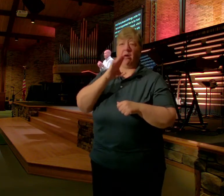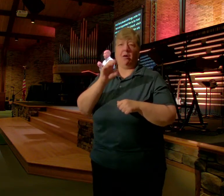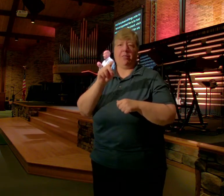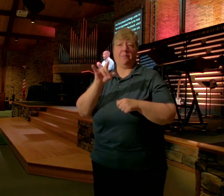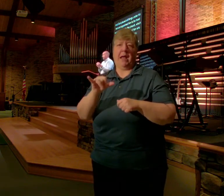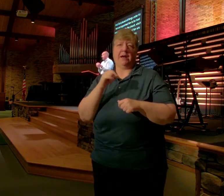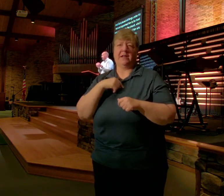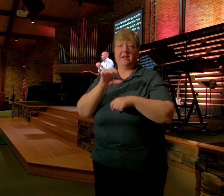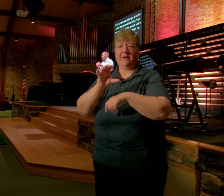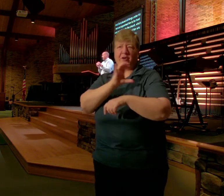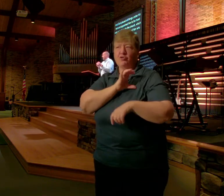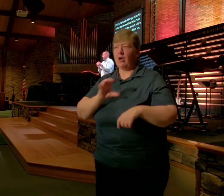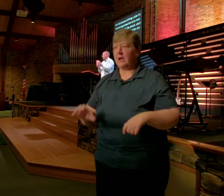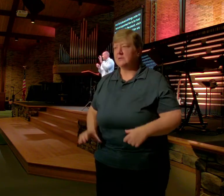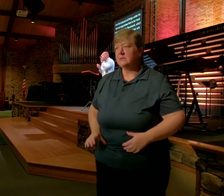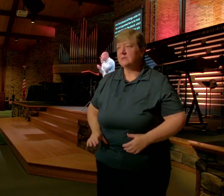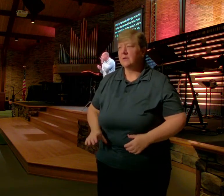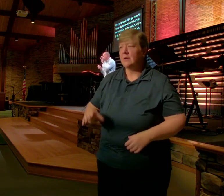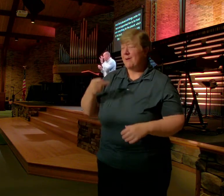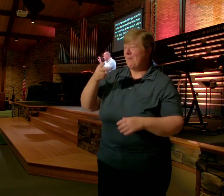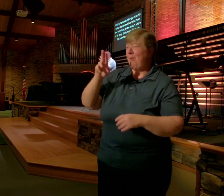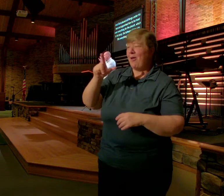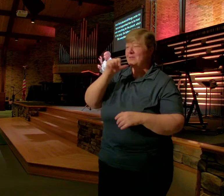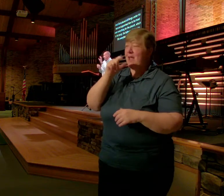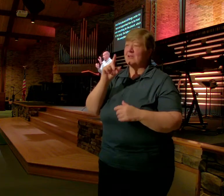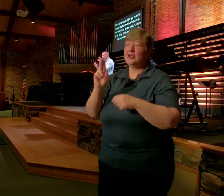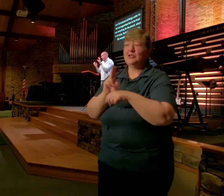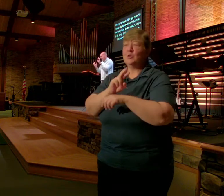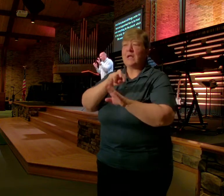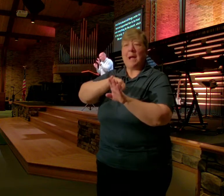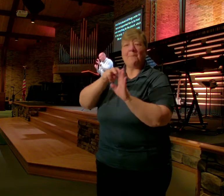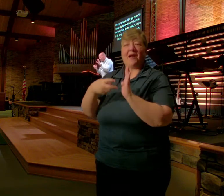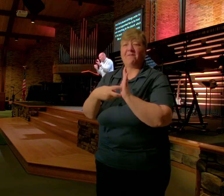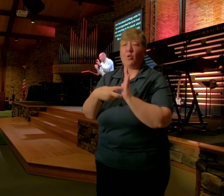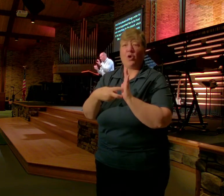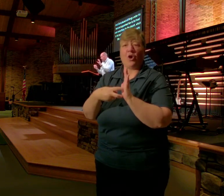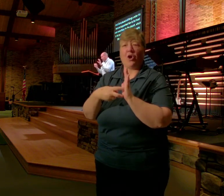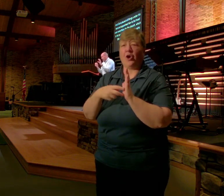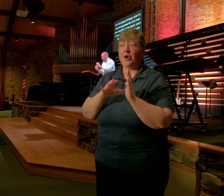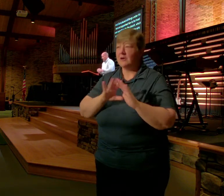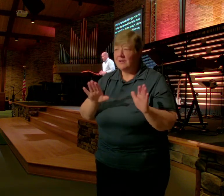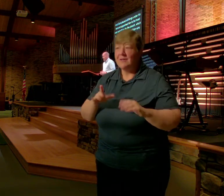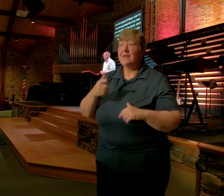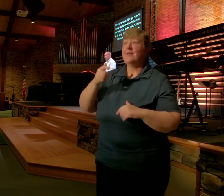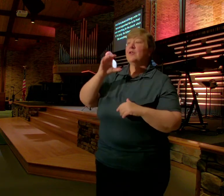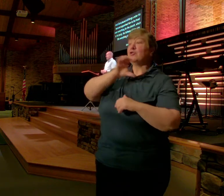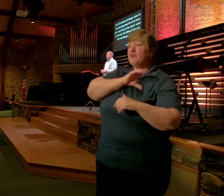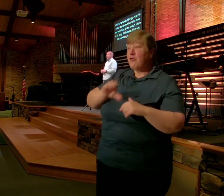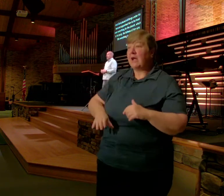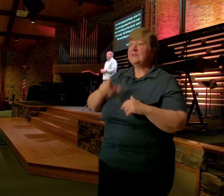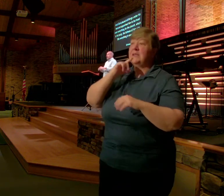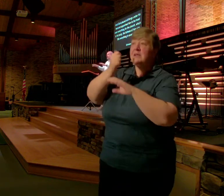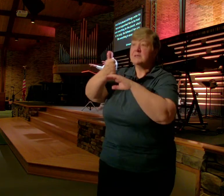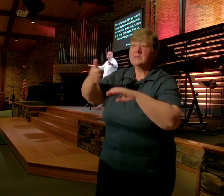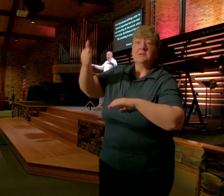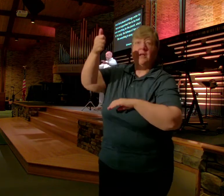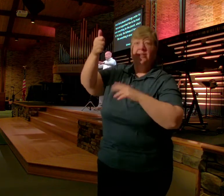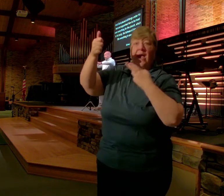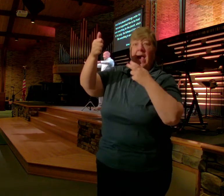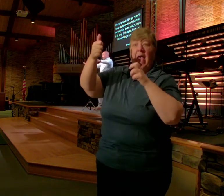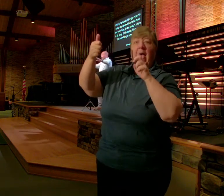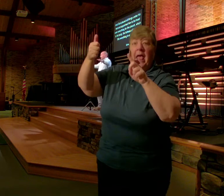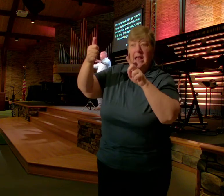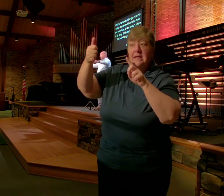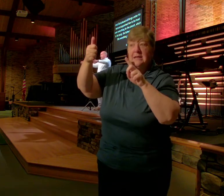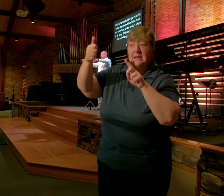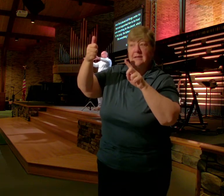That Paul is using Christ is really The head And we are The body If People of hope